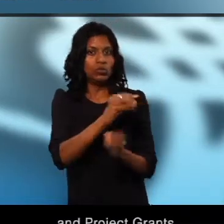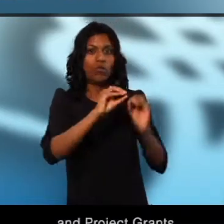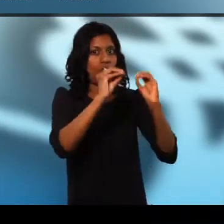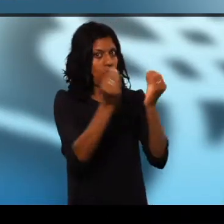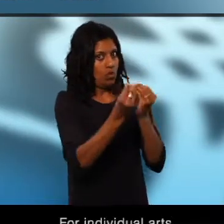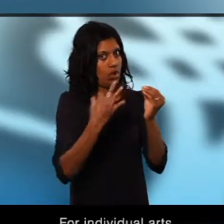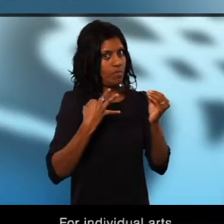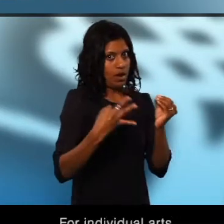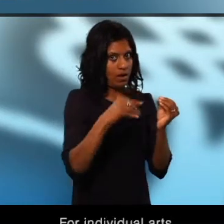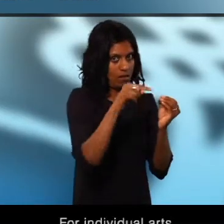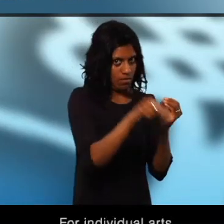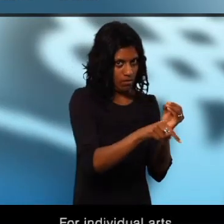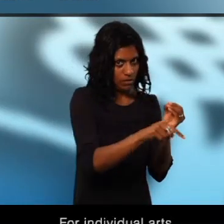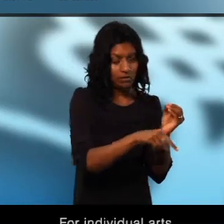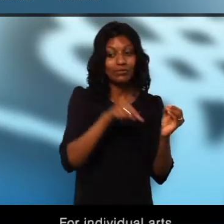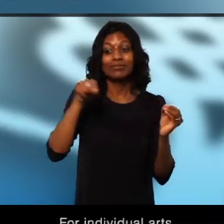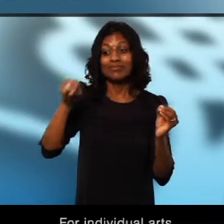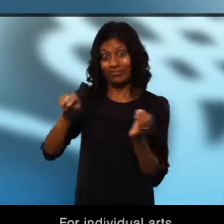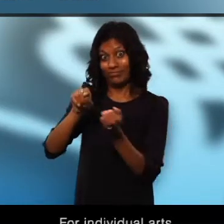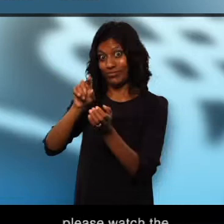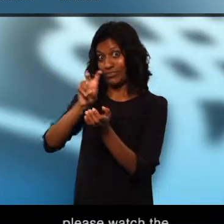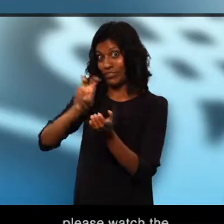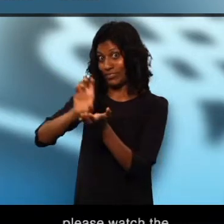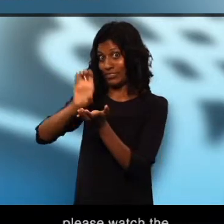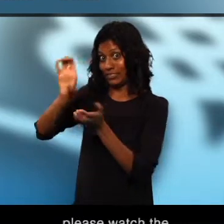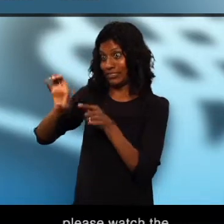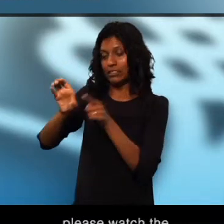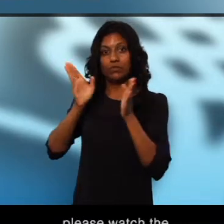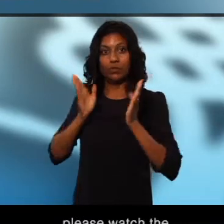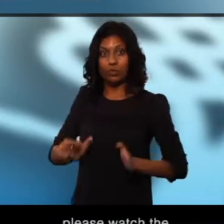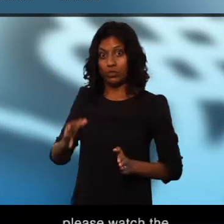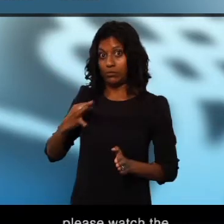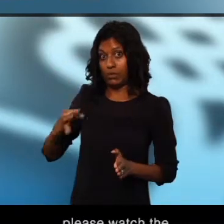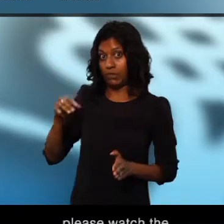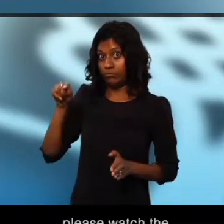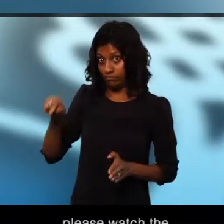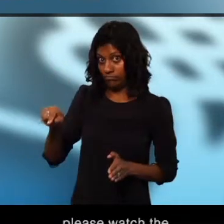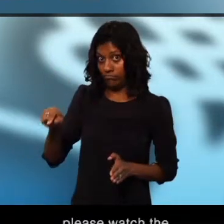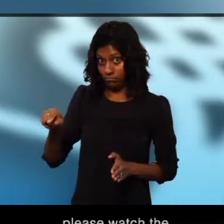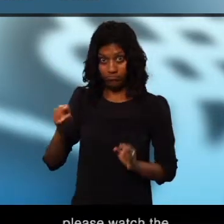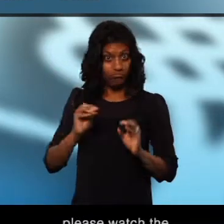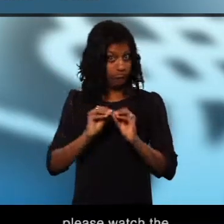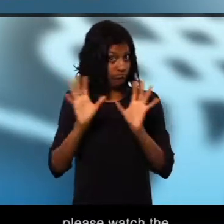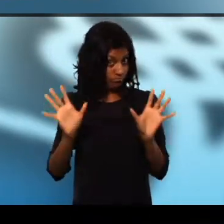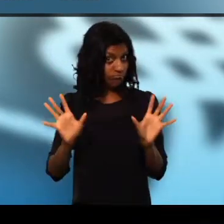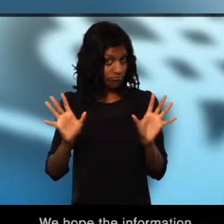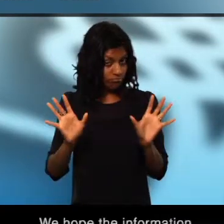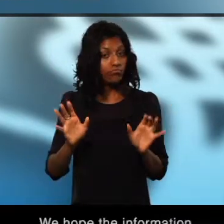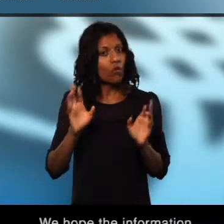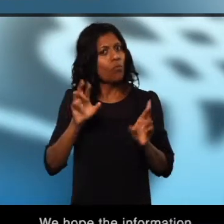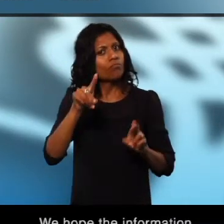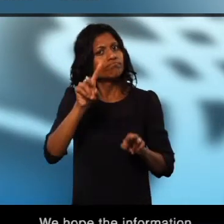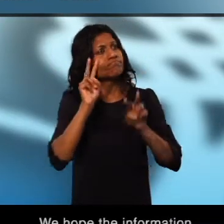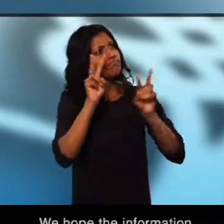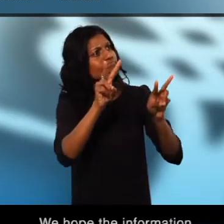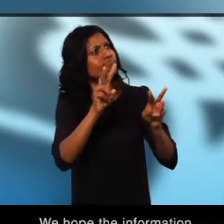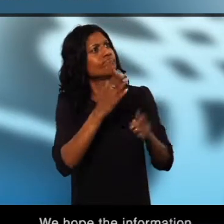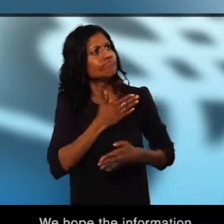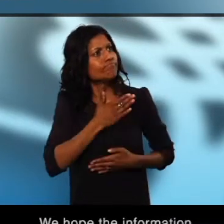For individual arts professionals, please watch the Travel Grants video. We hope the information provided in